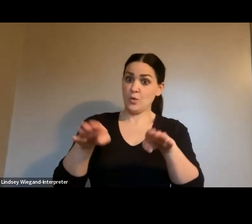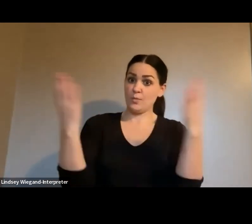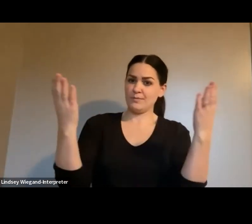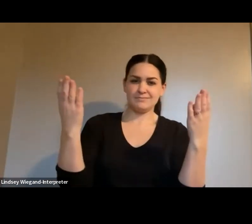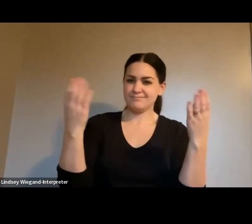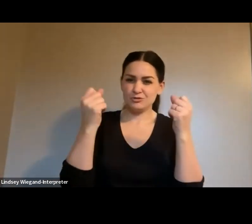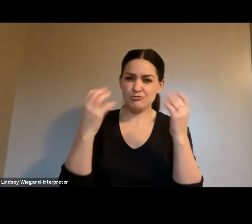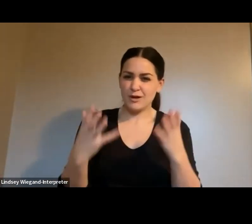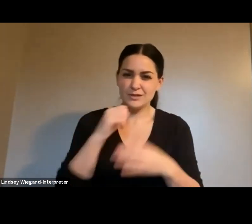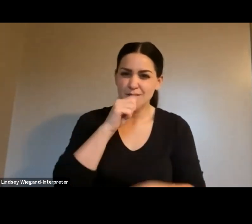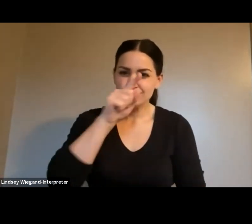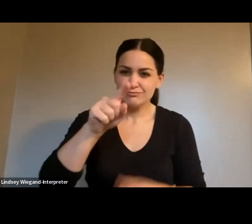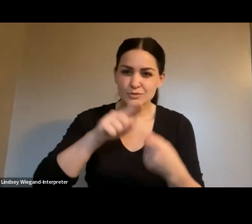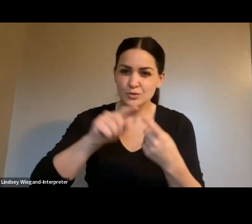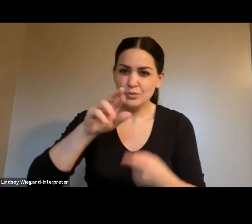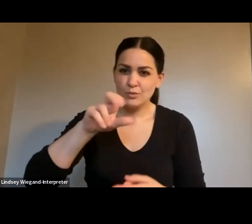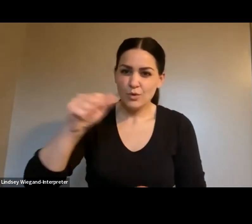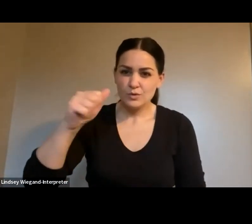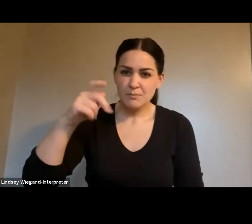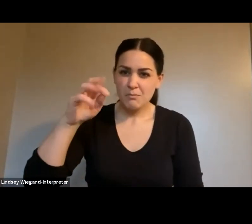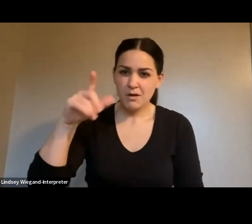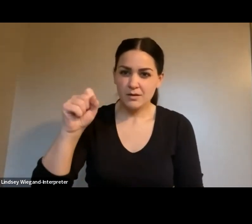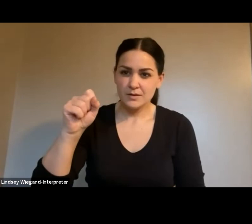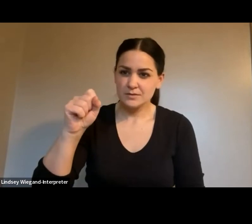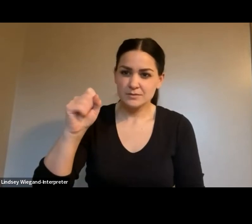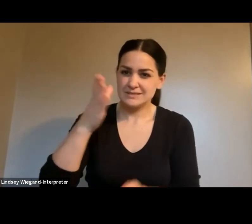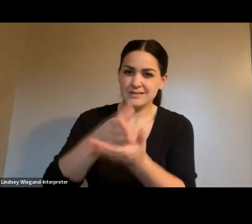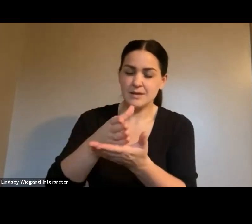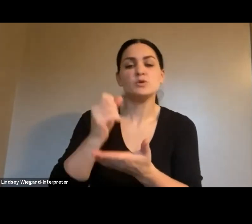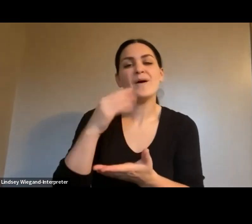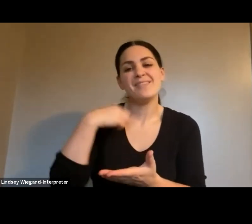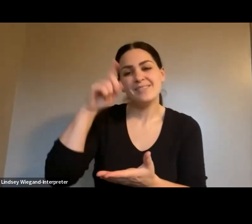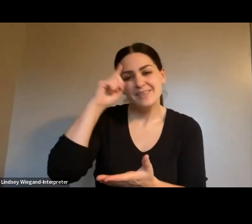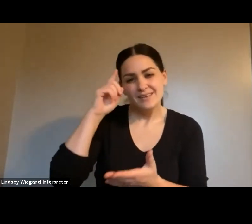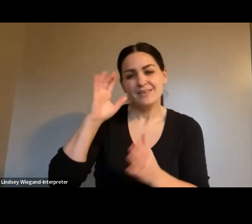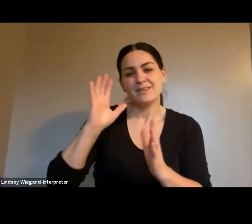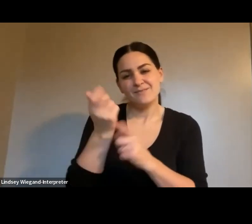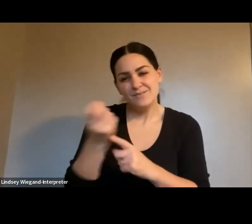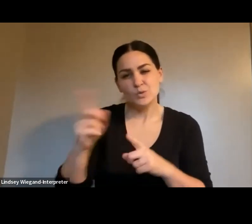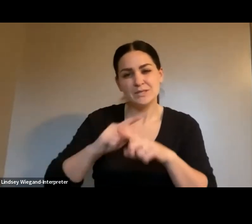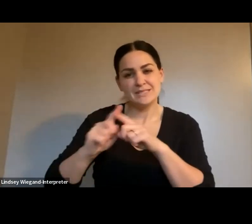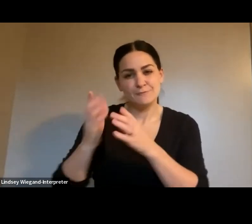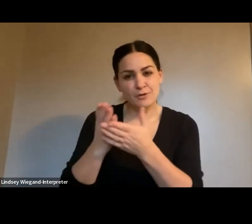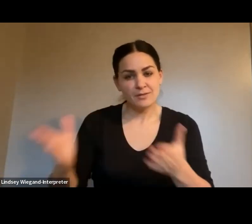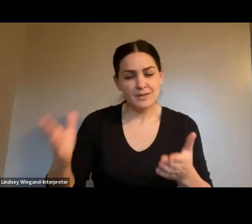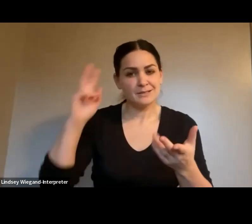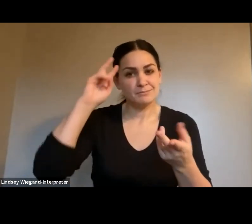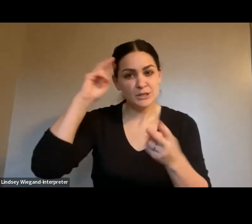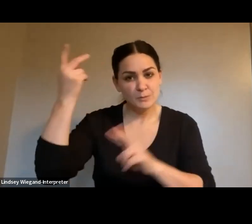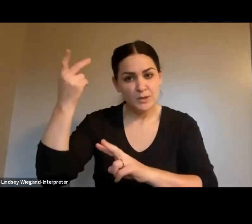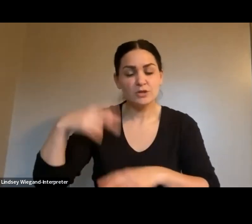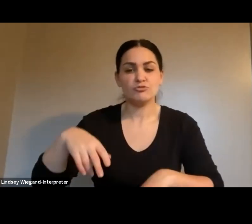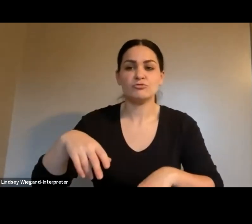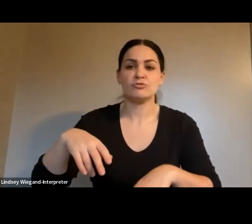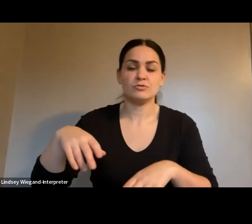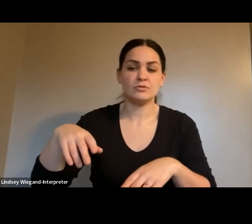all the way to Rosa Parks. We let people off. So I think it's a combination of possible miscommunication. But we typically